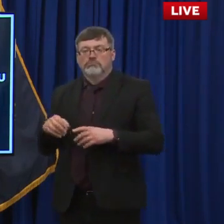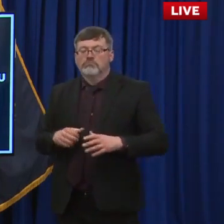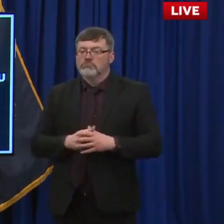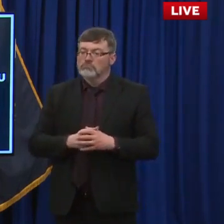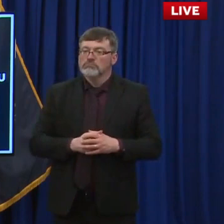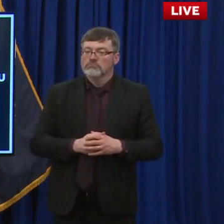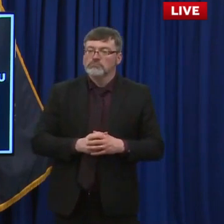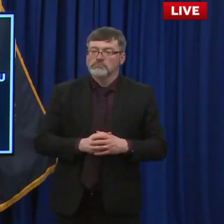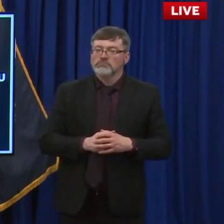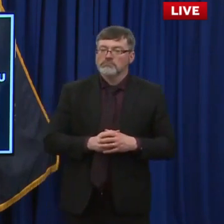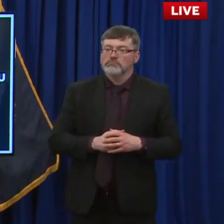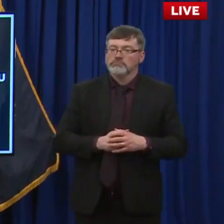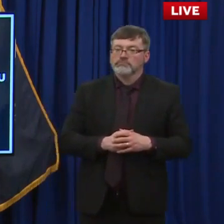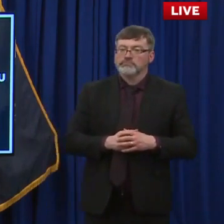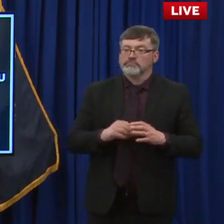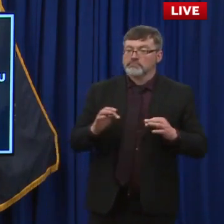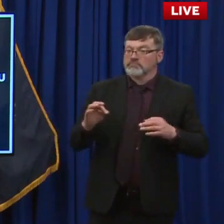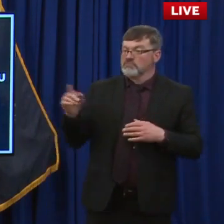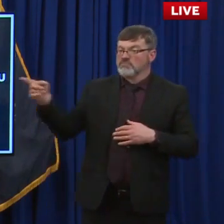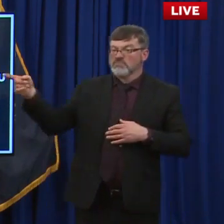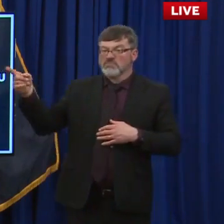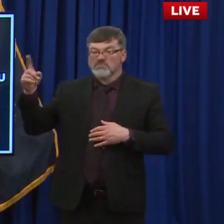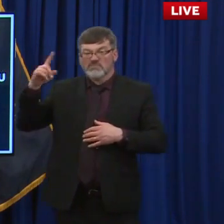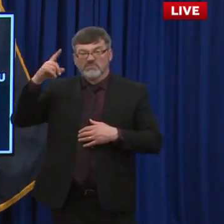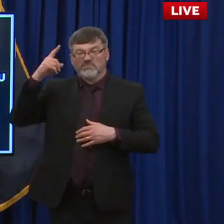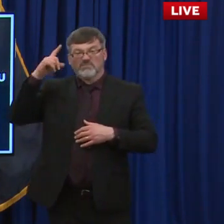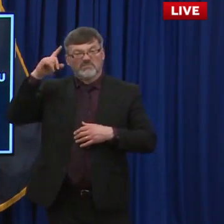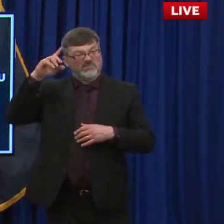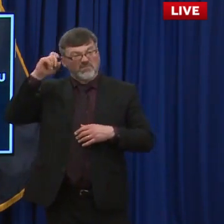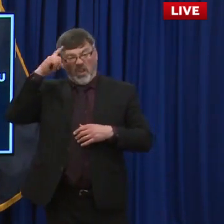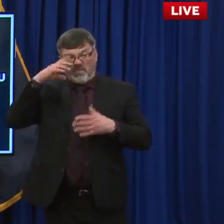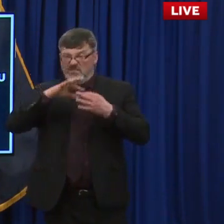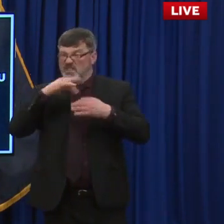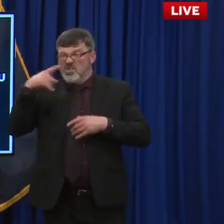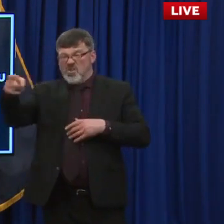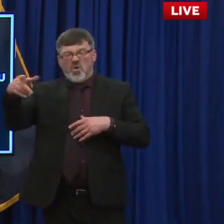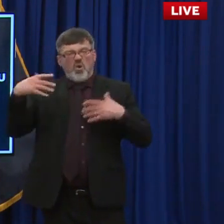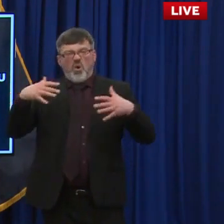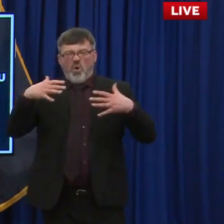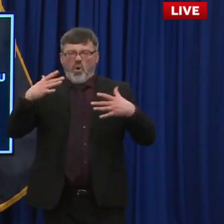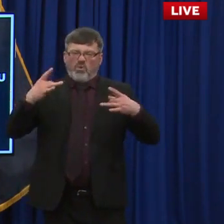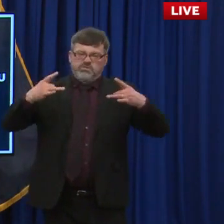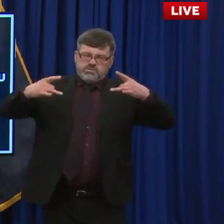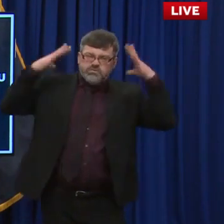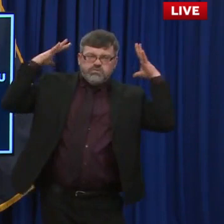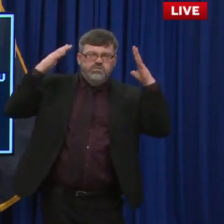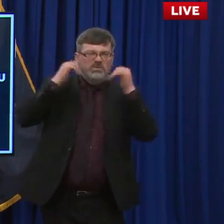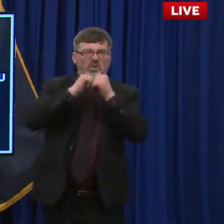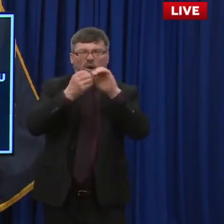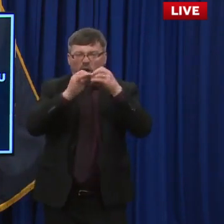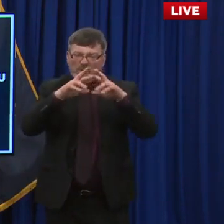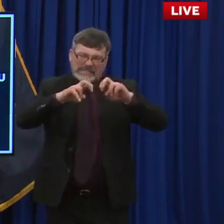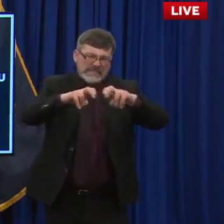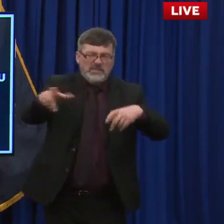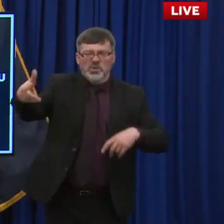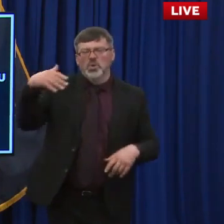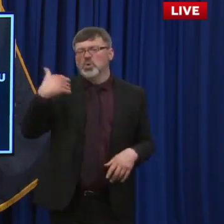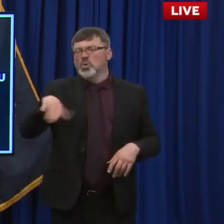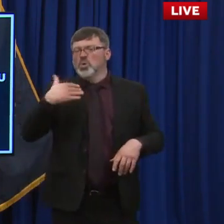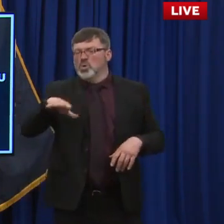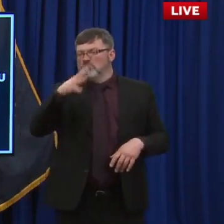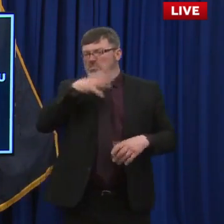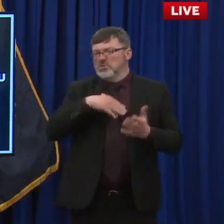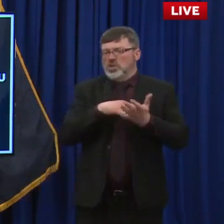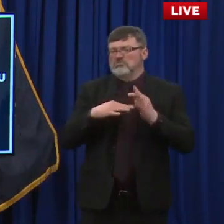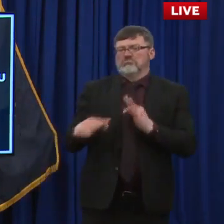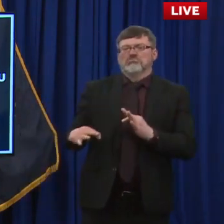Told you she's wicked smart. Thank you, Beth, Dr. Daly. That was that's terrific. And they are doing a great job. It's one of the that really